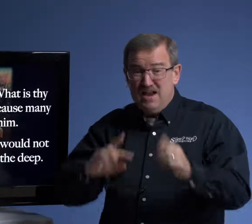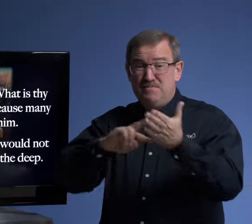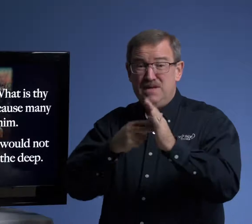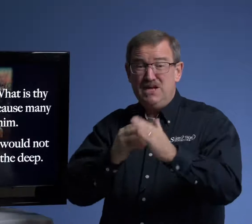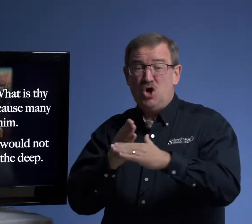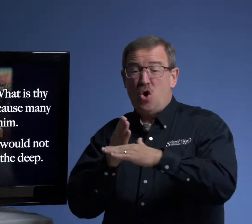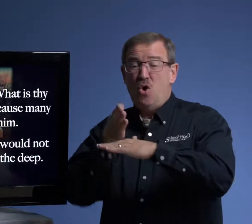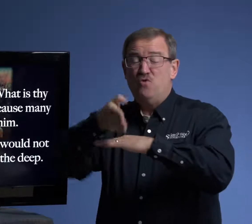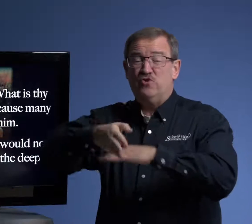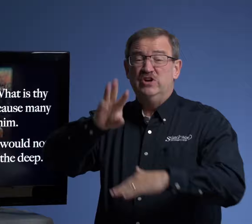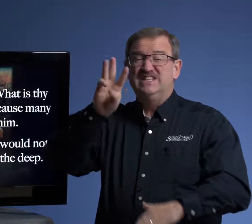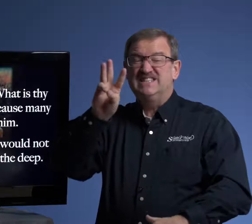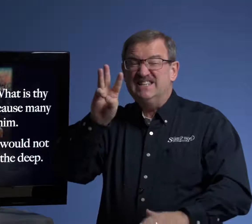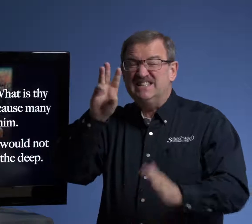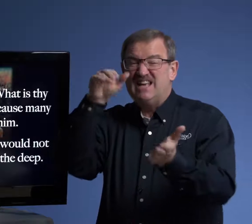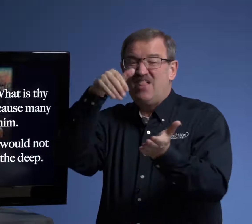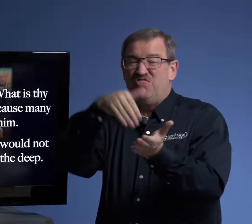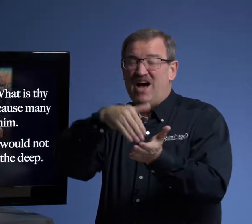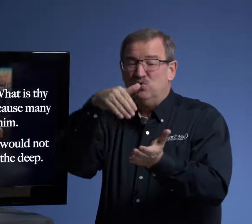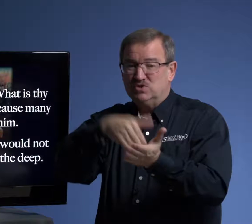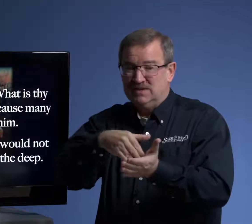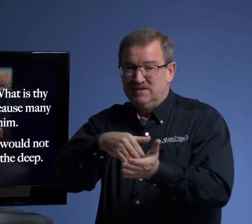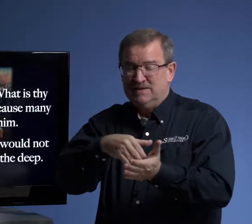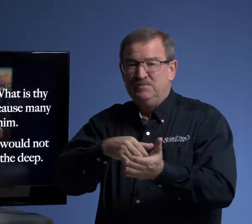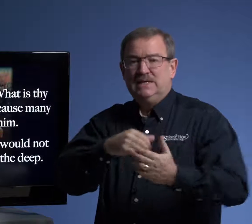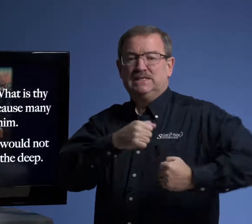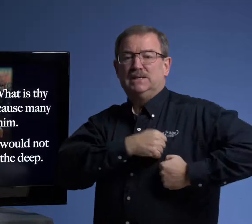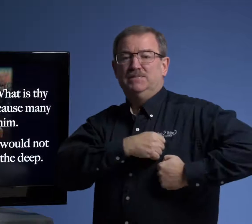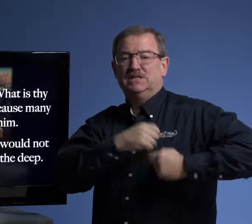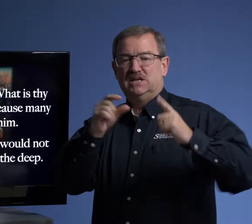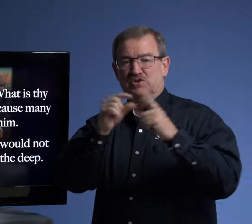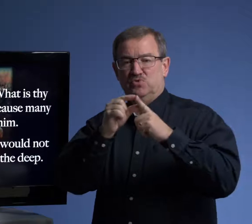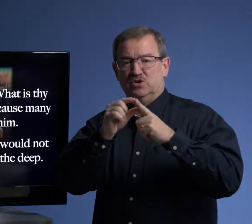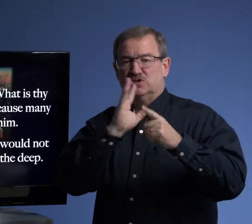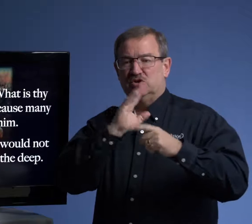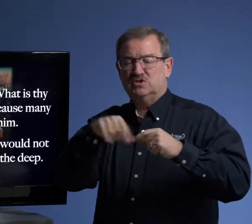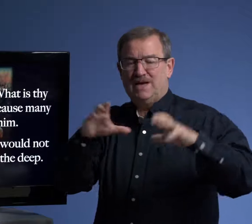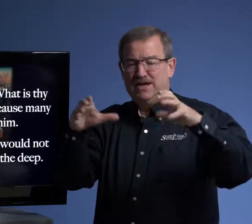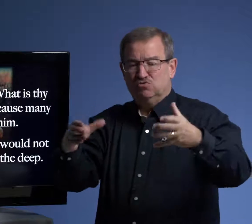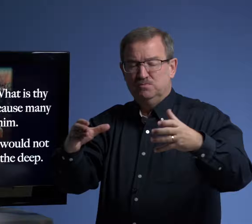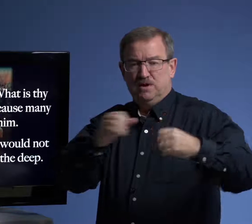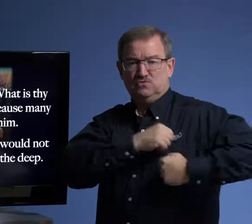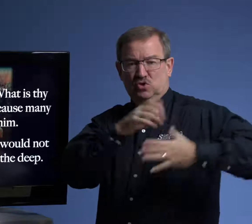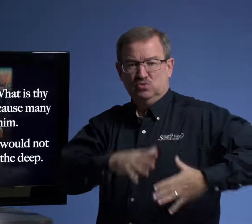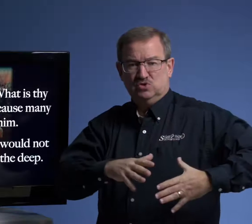mean over 6,000. It's a military word. It talks about a group of soldiers.